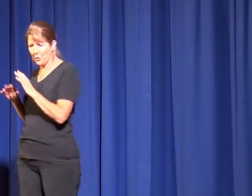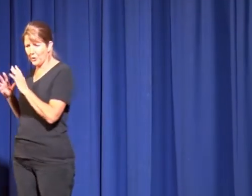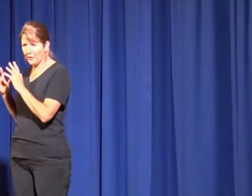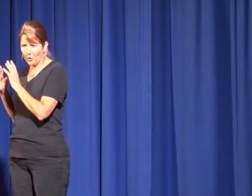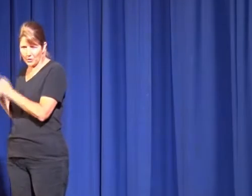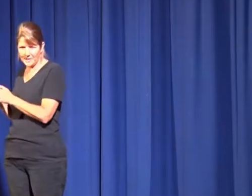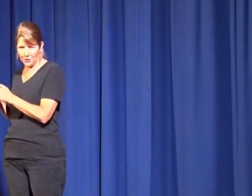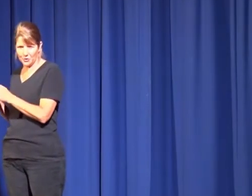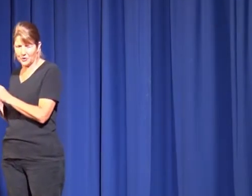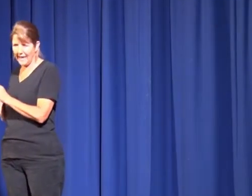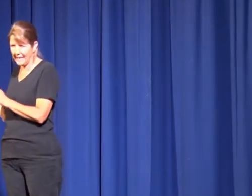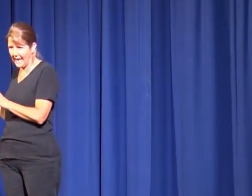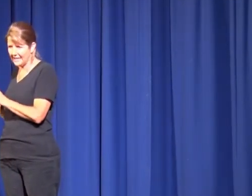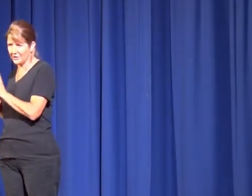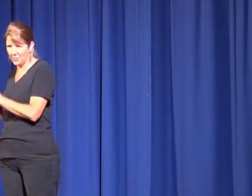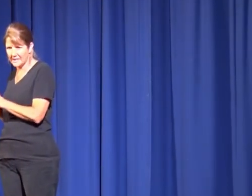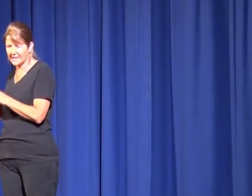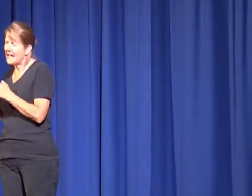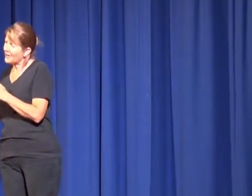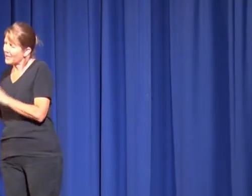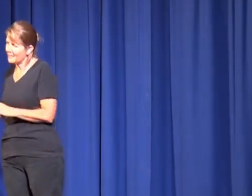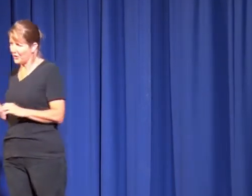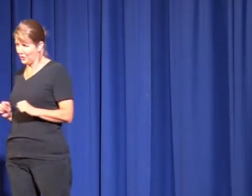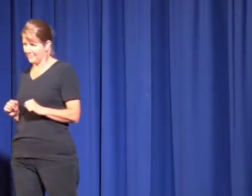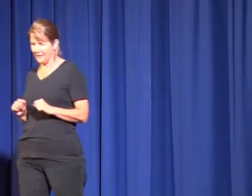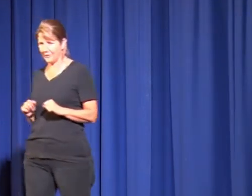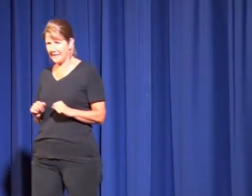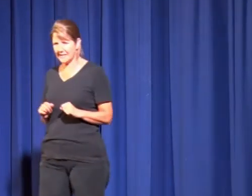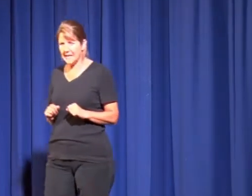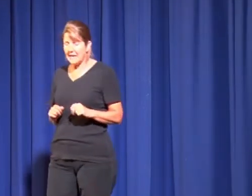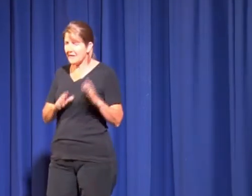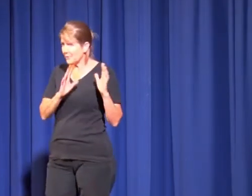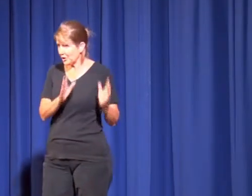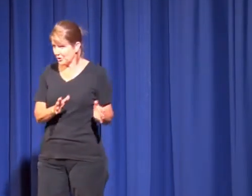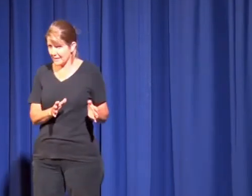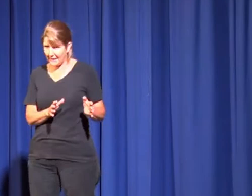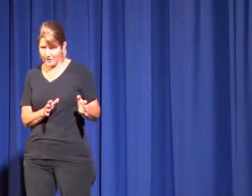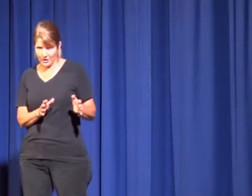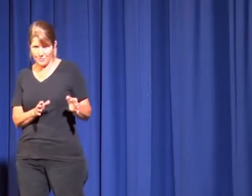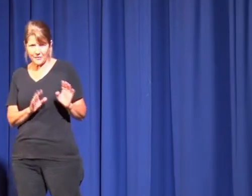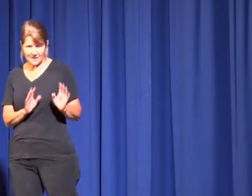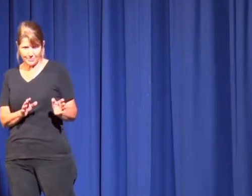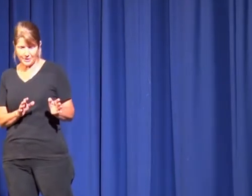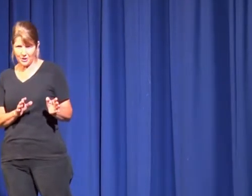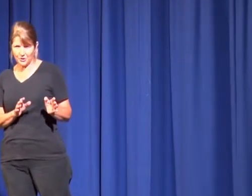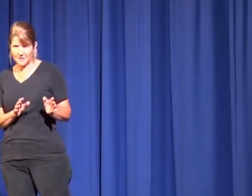were the horsey girls who had land and horses and they were kind of my earth mother friends and then there were the girls I played hockey with, the sporty girls.